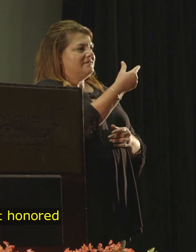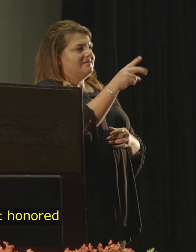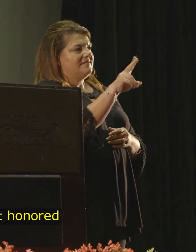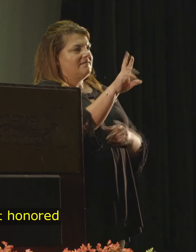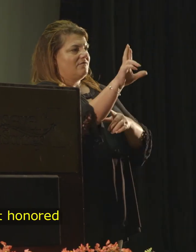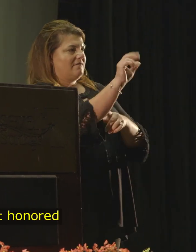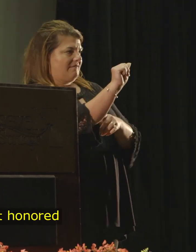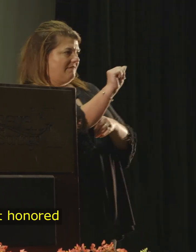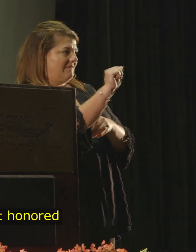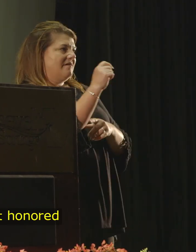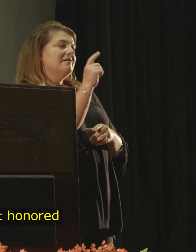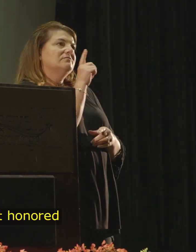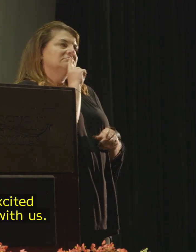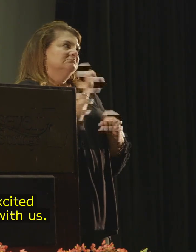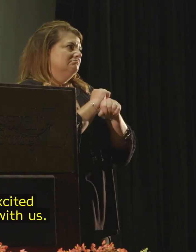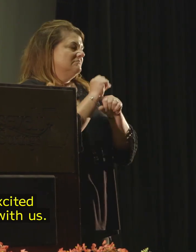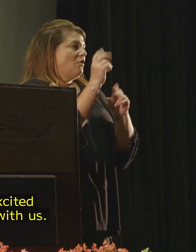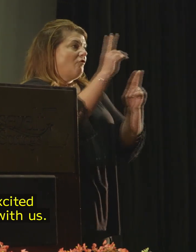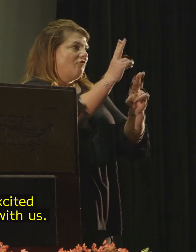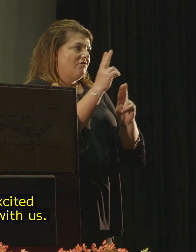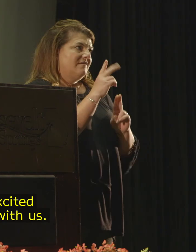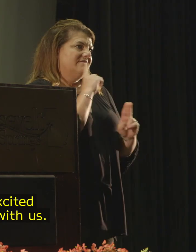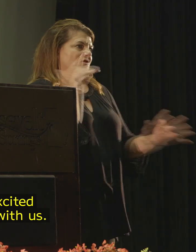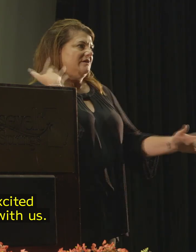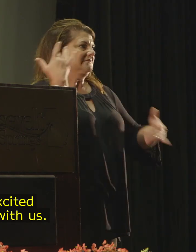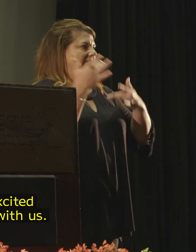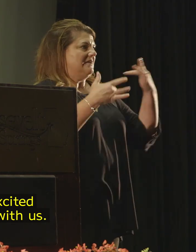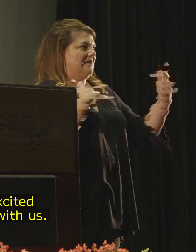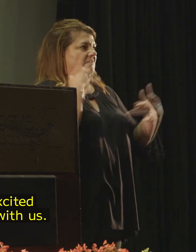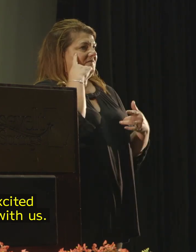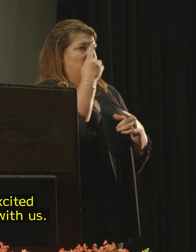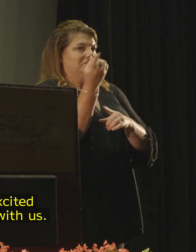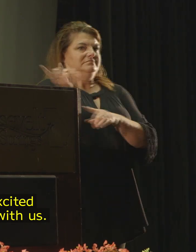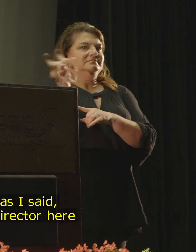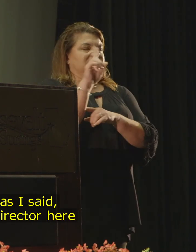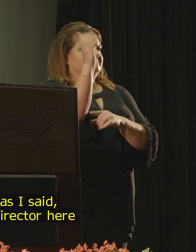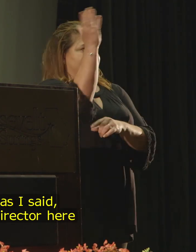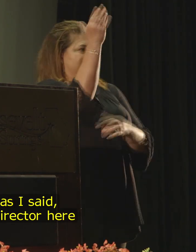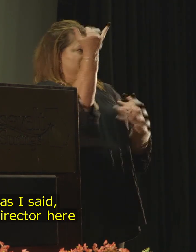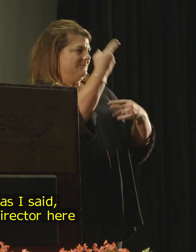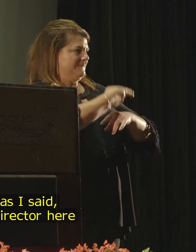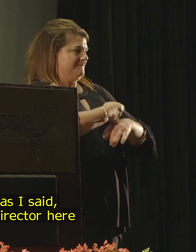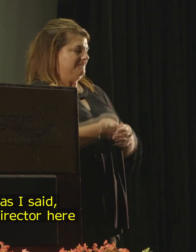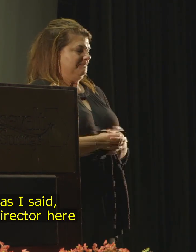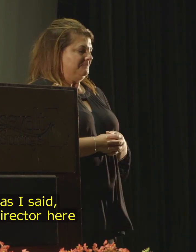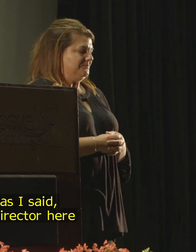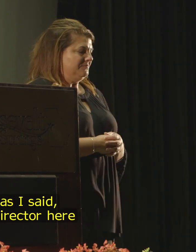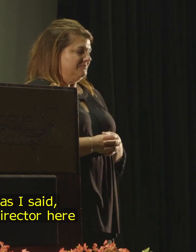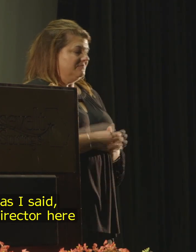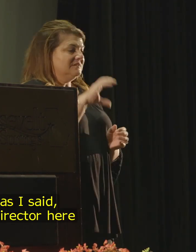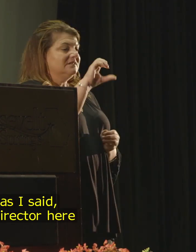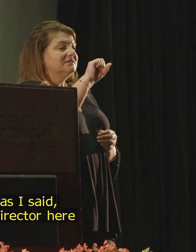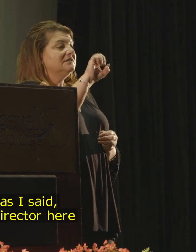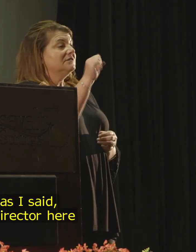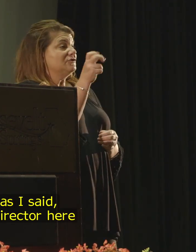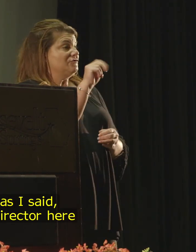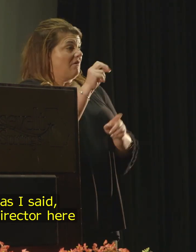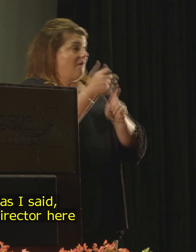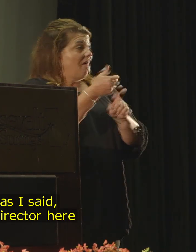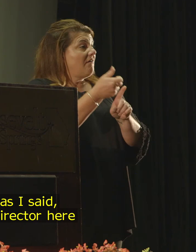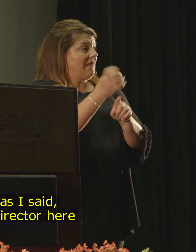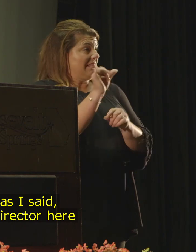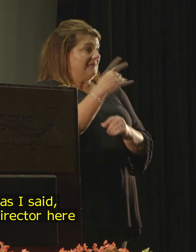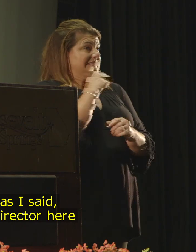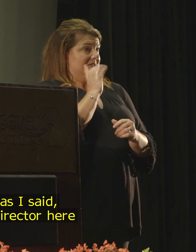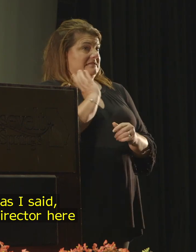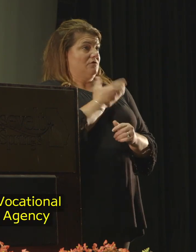and we are just honored and very excited to have him with us. Sean Casey is, as I said,